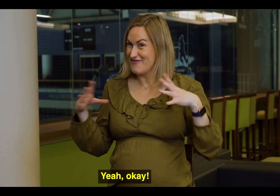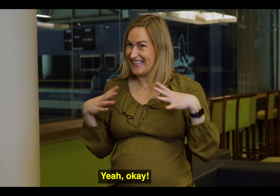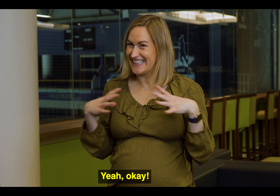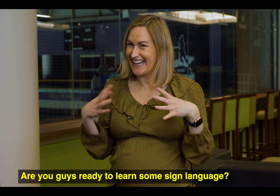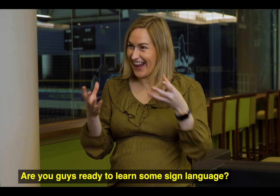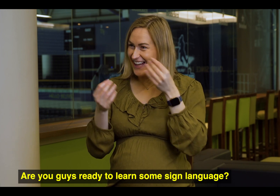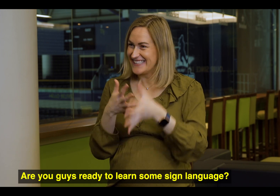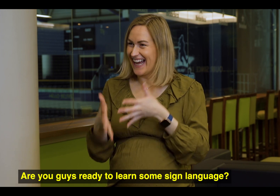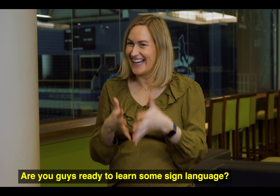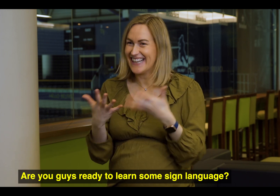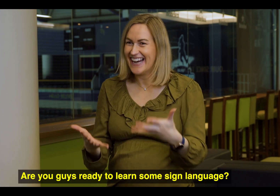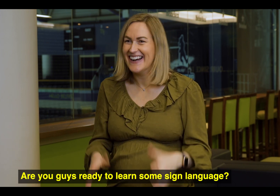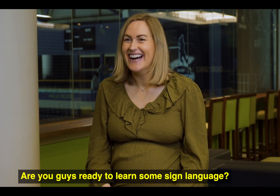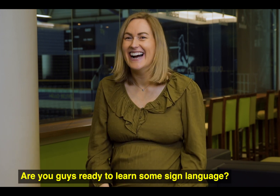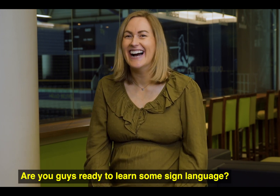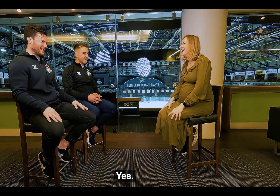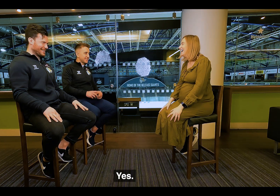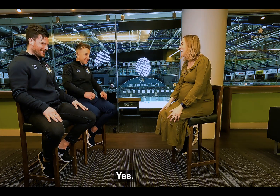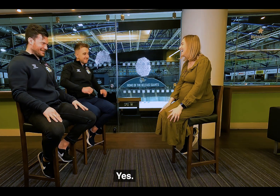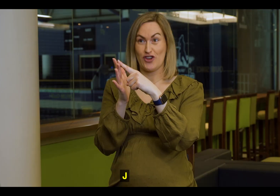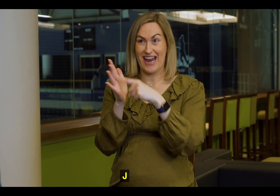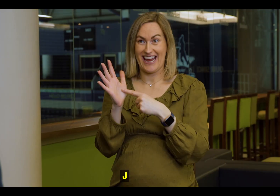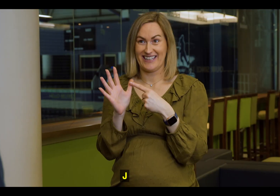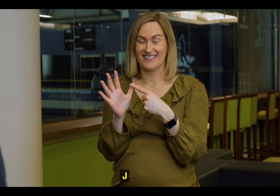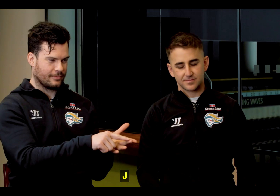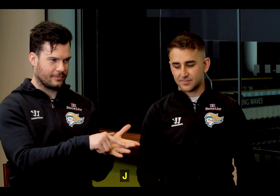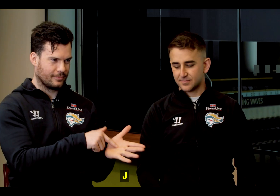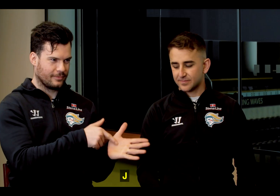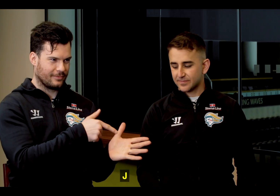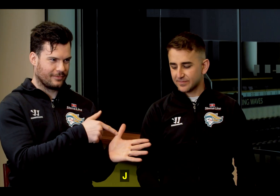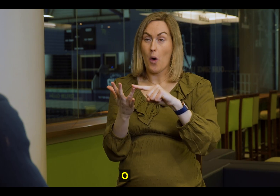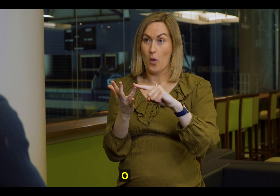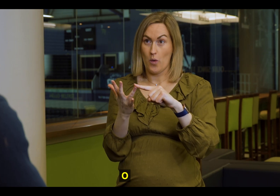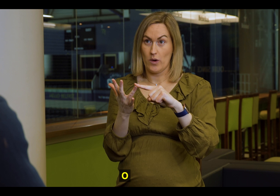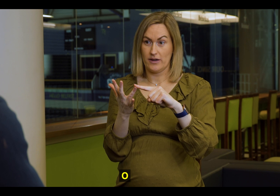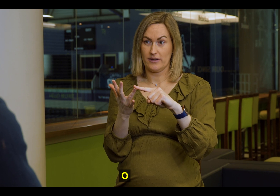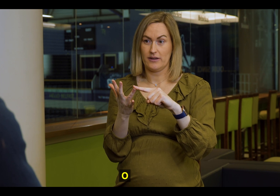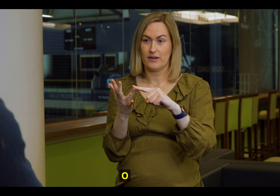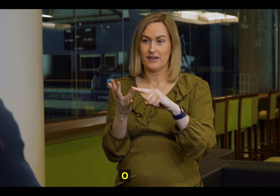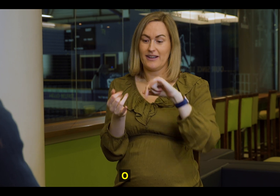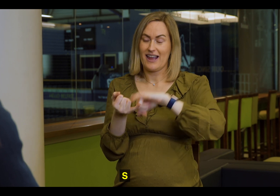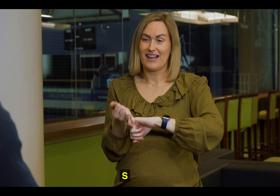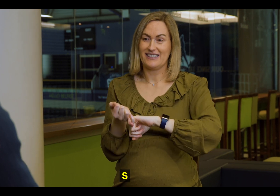okay. Are you guys ready to learn some sign language? Yes. Yes. J-O-S